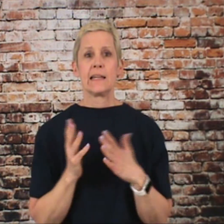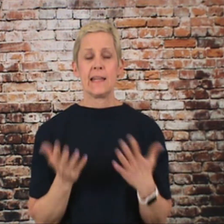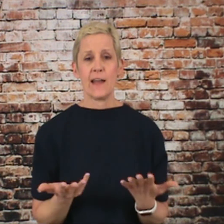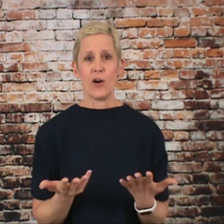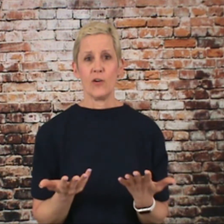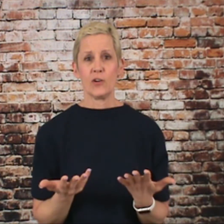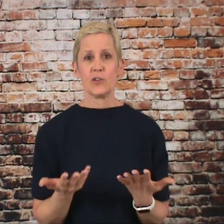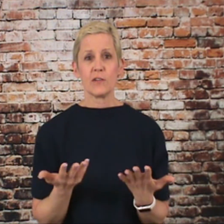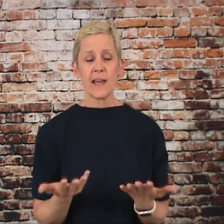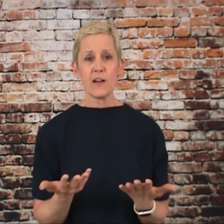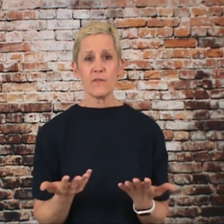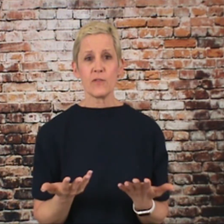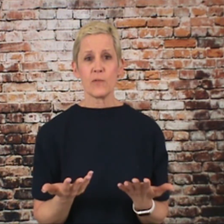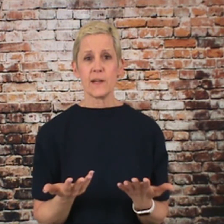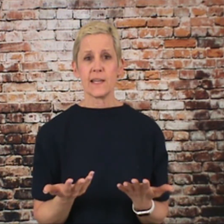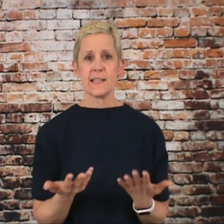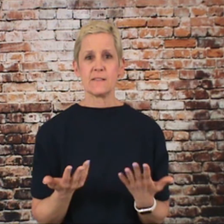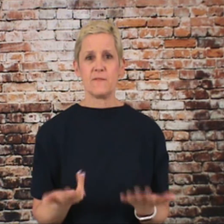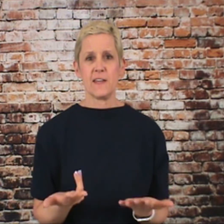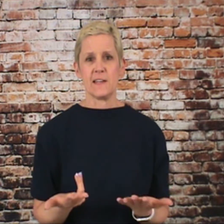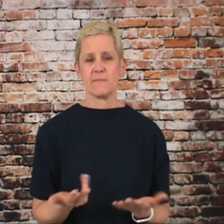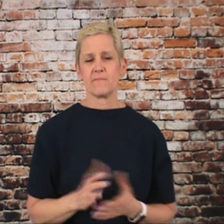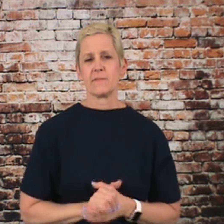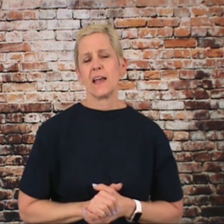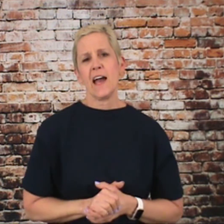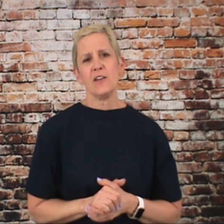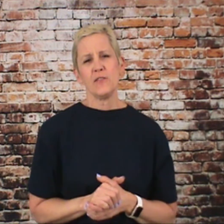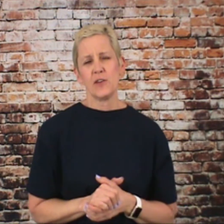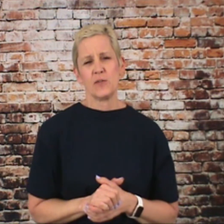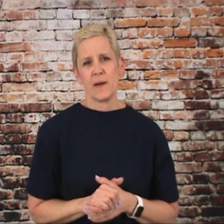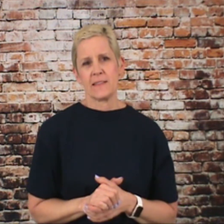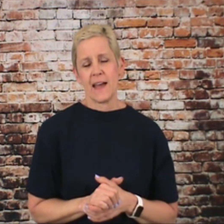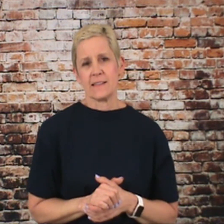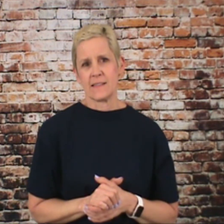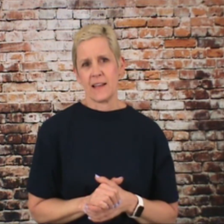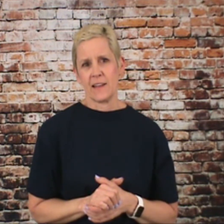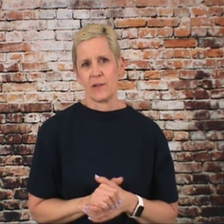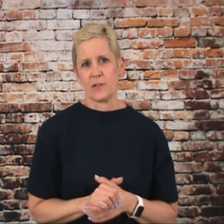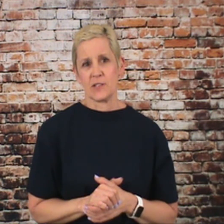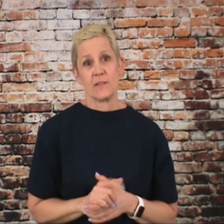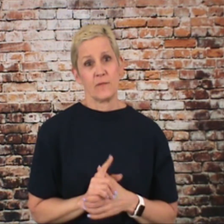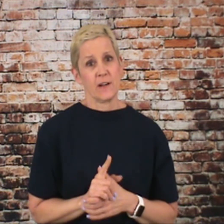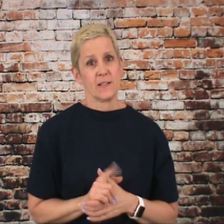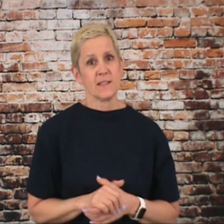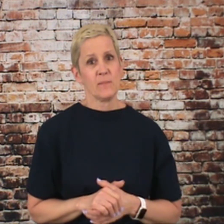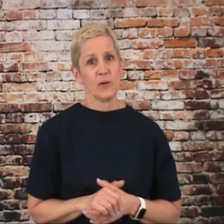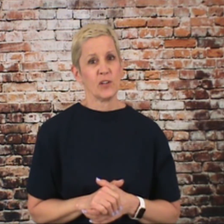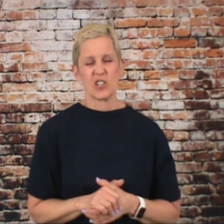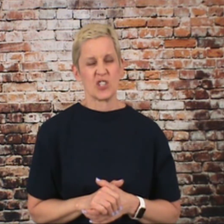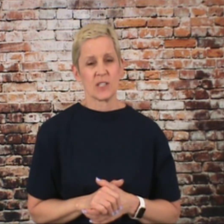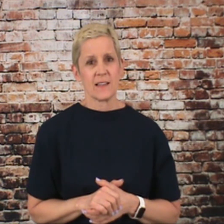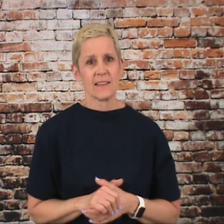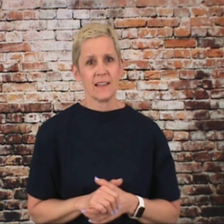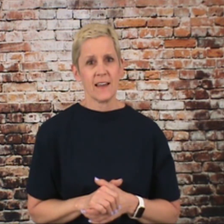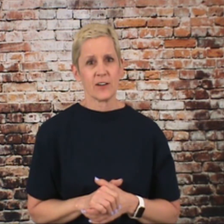Now, your letter for the week is V. How do you think you make that in sign language? Very simple. Looks just like the letter.